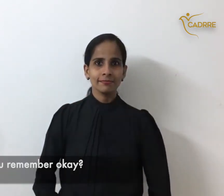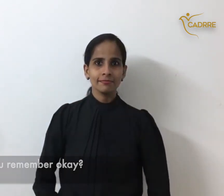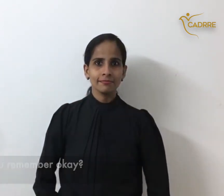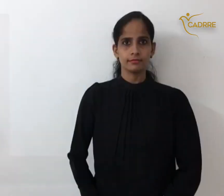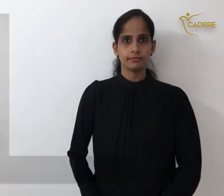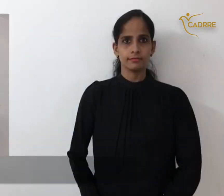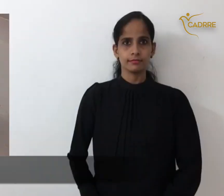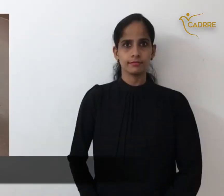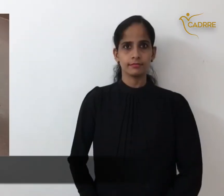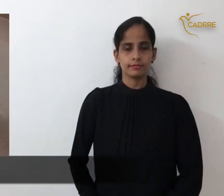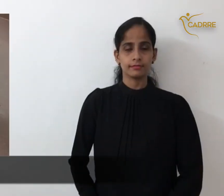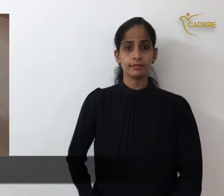Milk